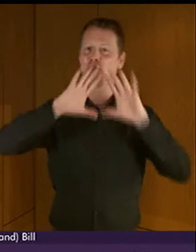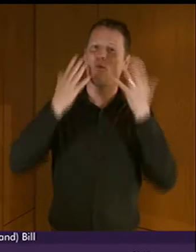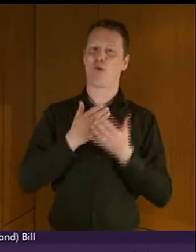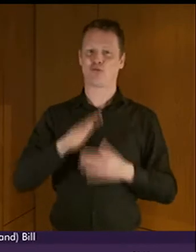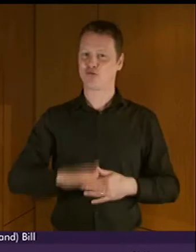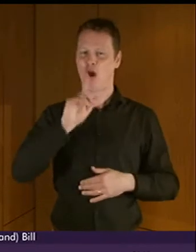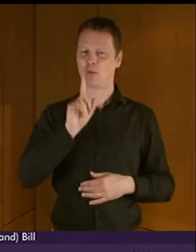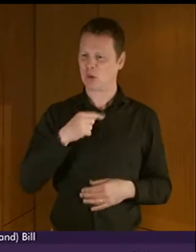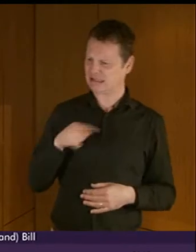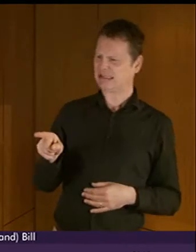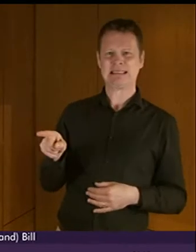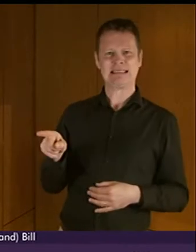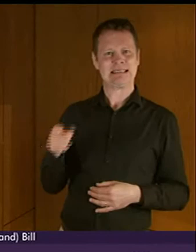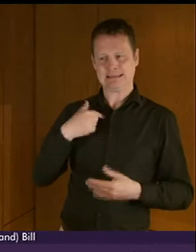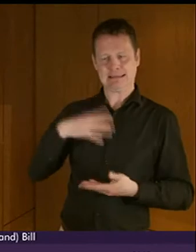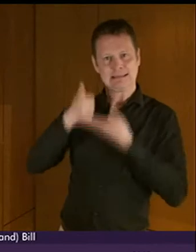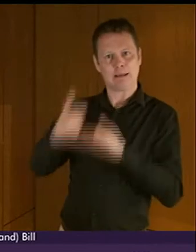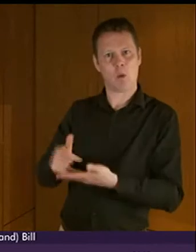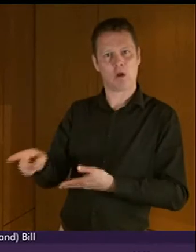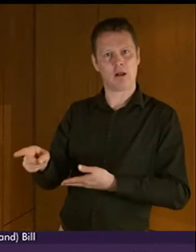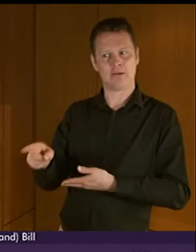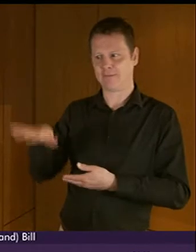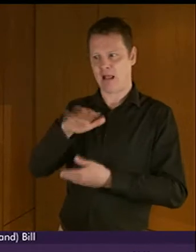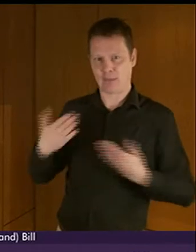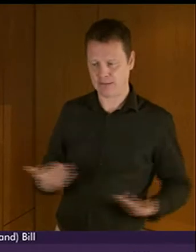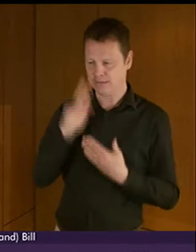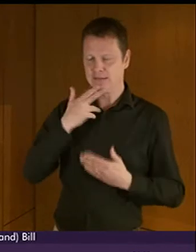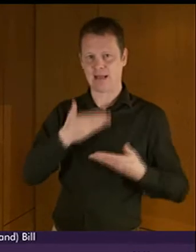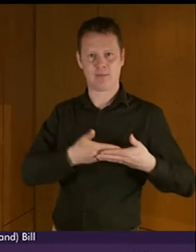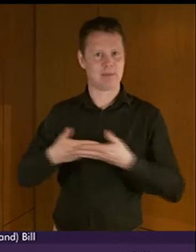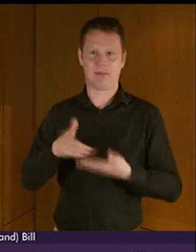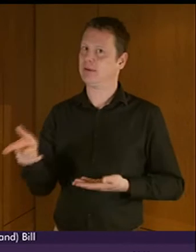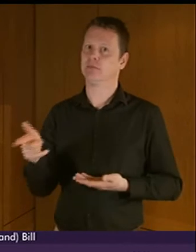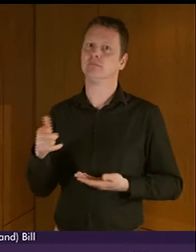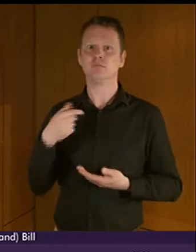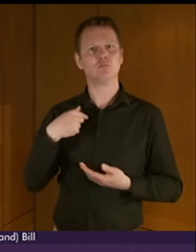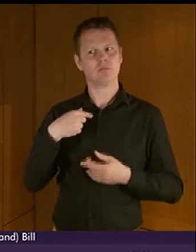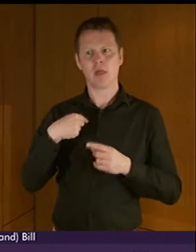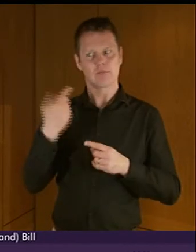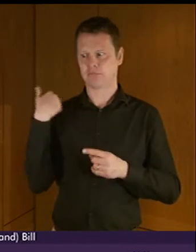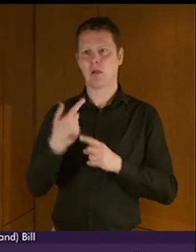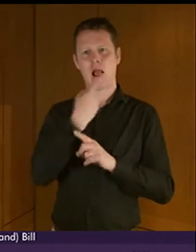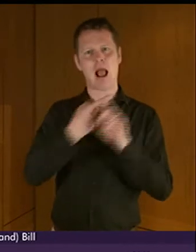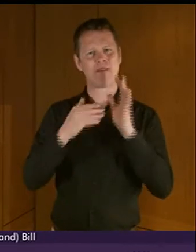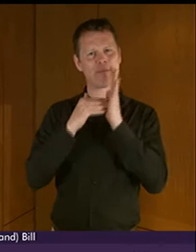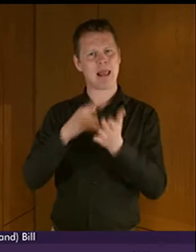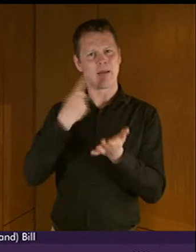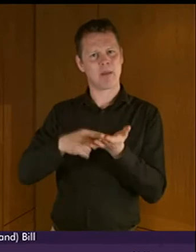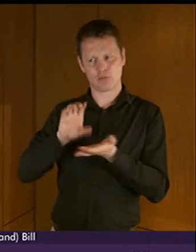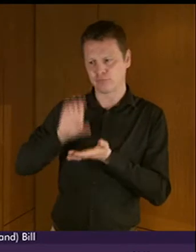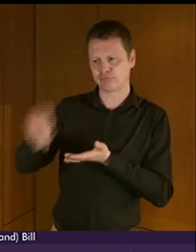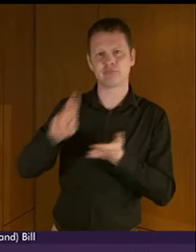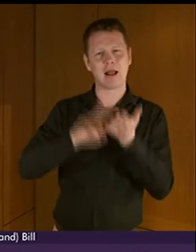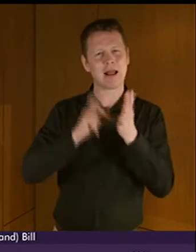families who have a deaf baby providing over half a million pounds to the National Deaf Children's Society